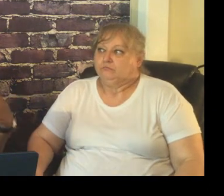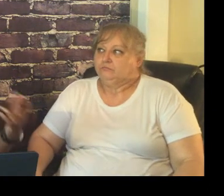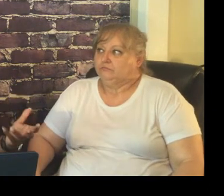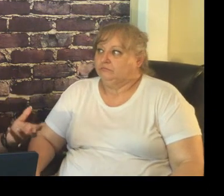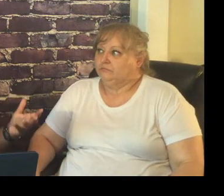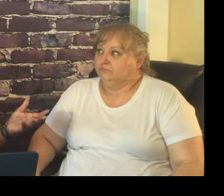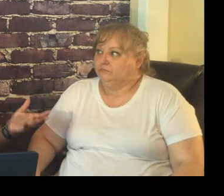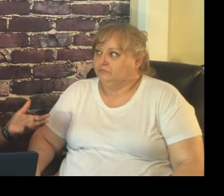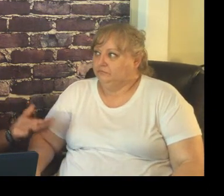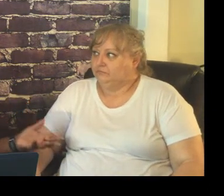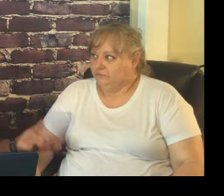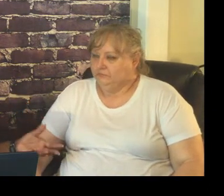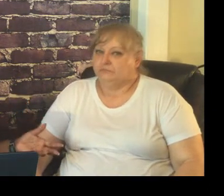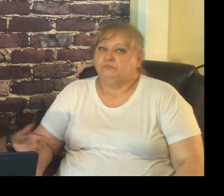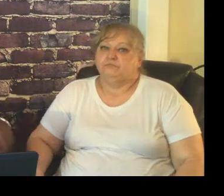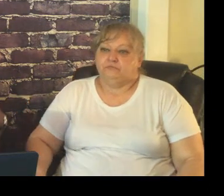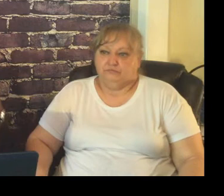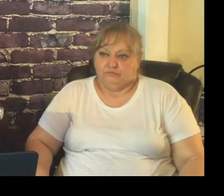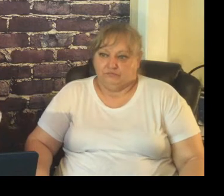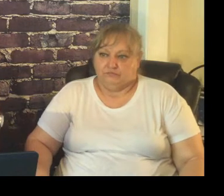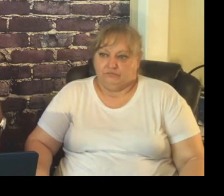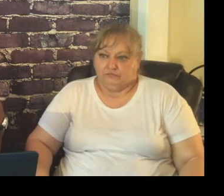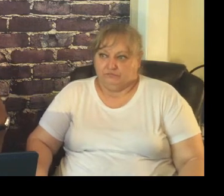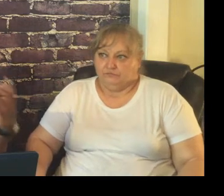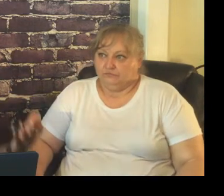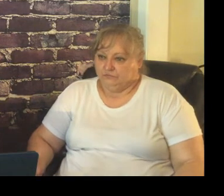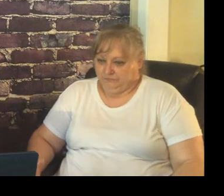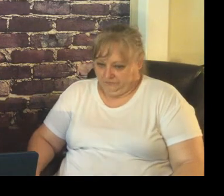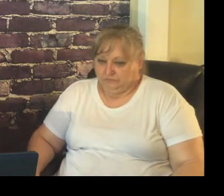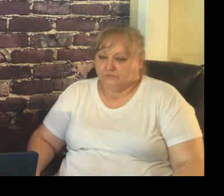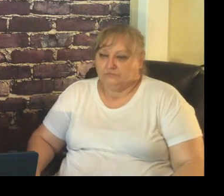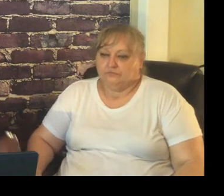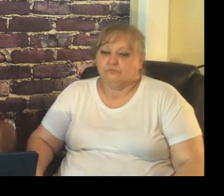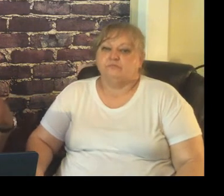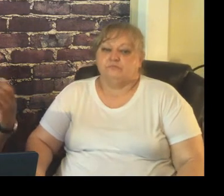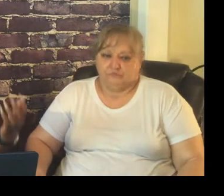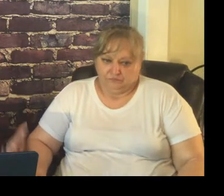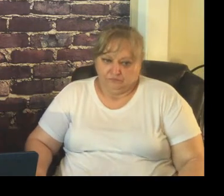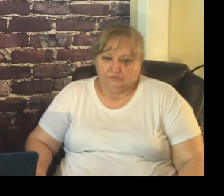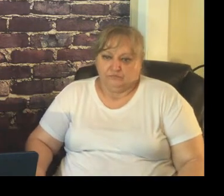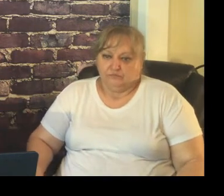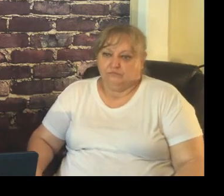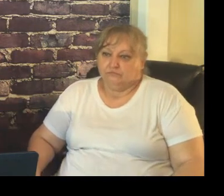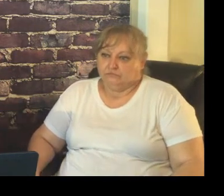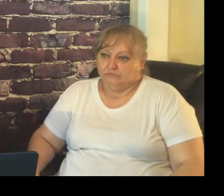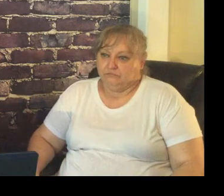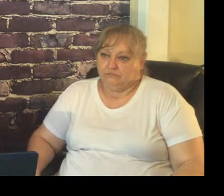let them know that you are human we've had some tough conversations you know things have come don't be afraid